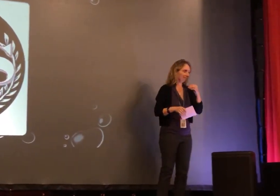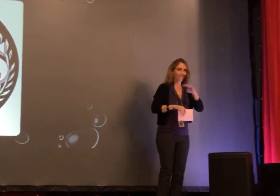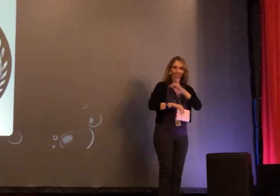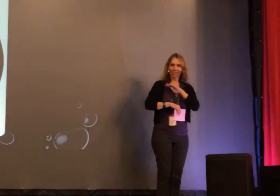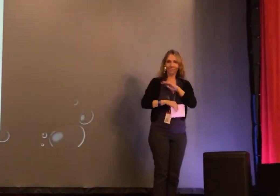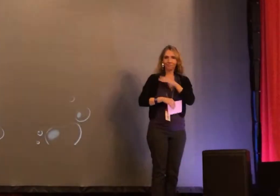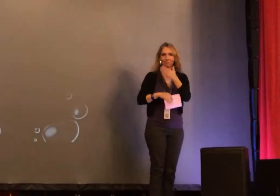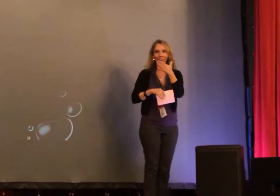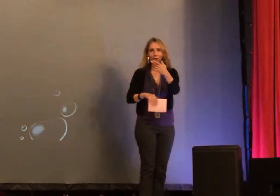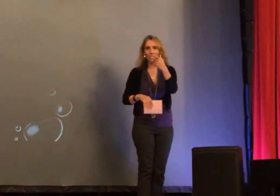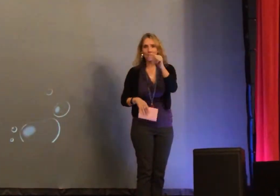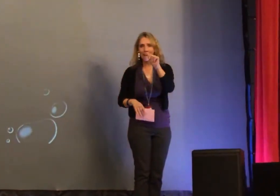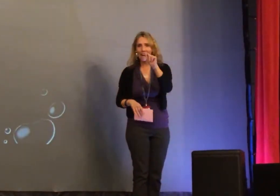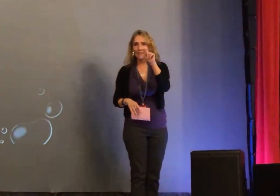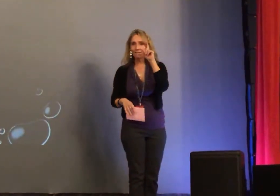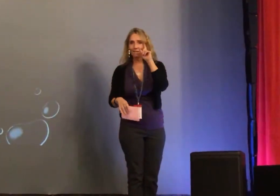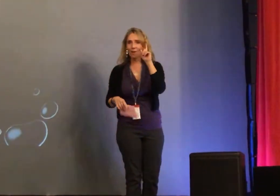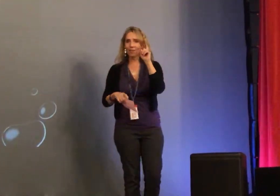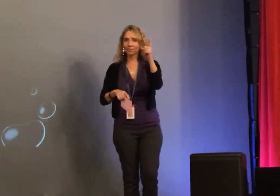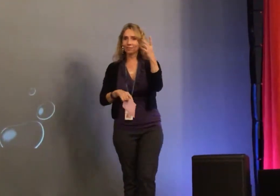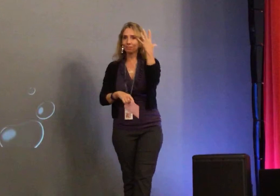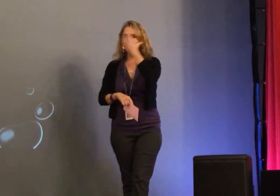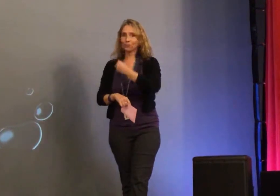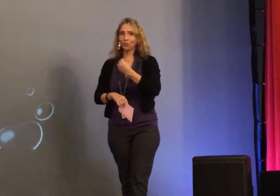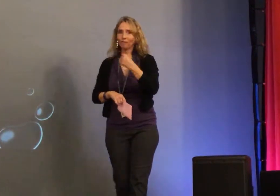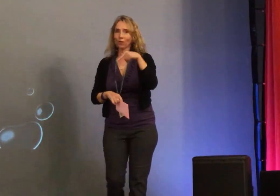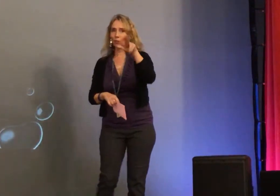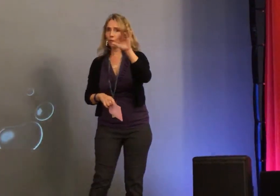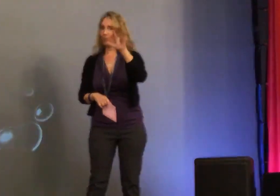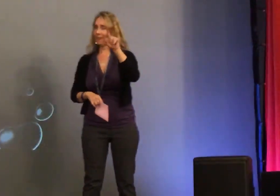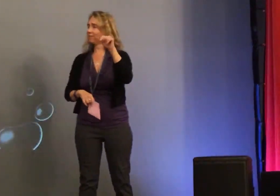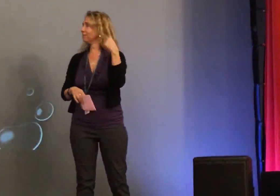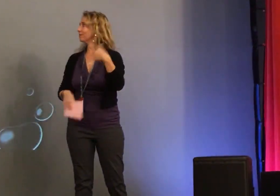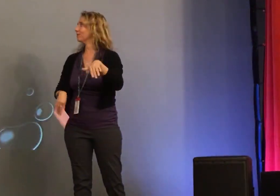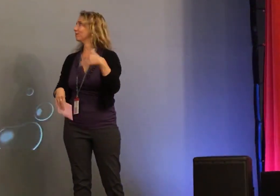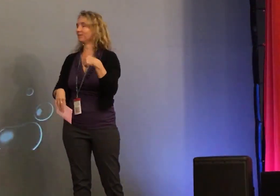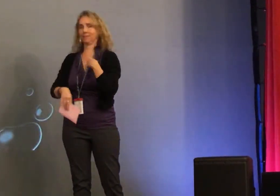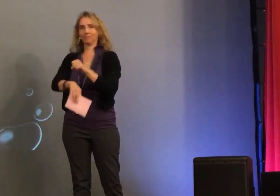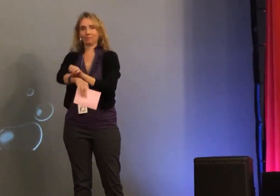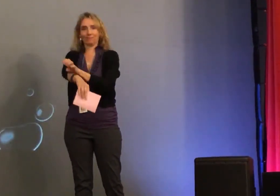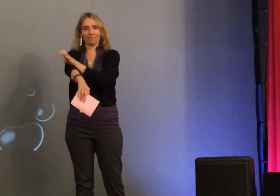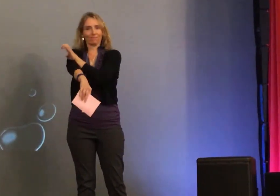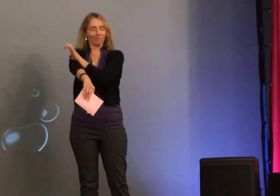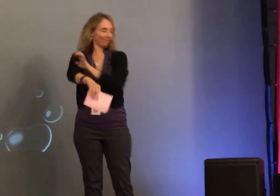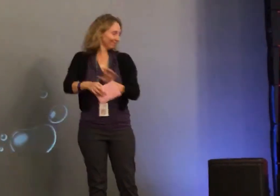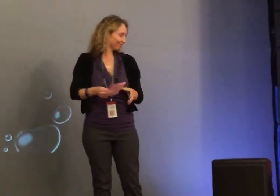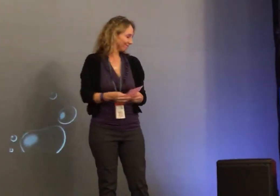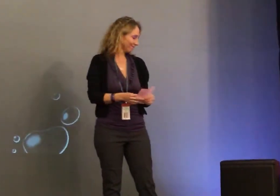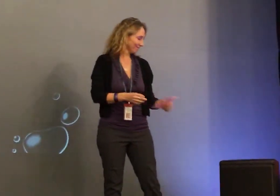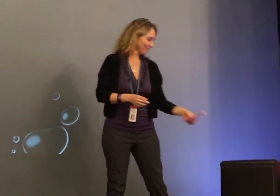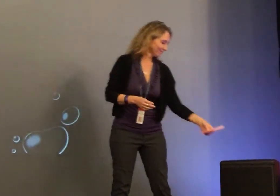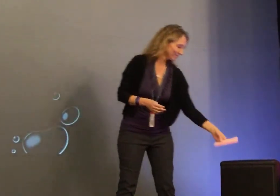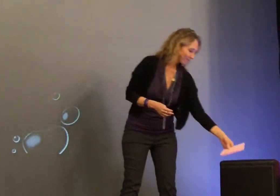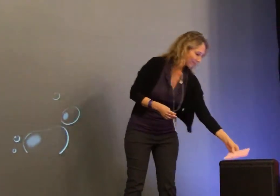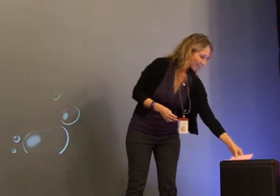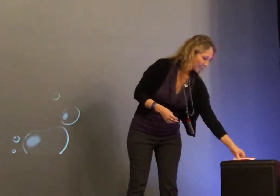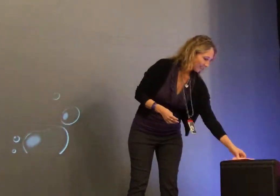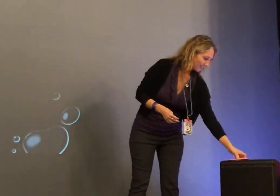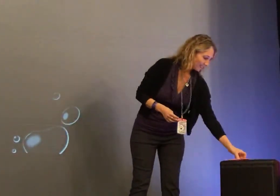What a beautiful blanket. Thank you, Pat. That is a beautiful quilt. Wow.